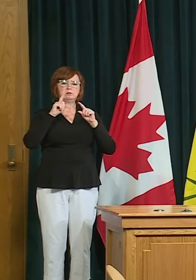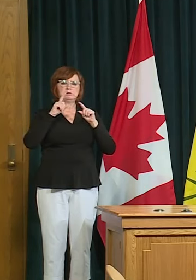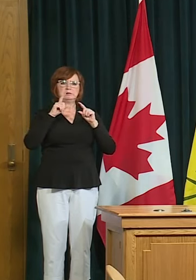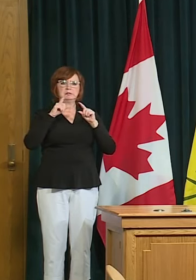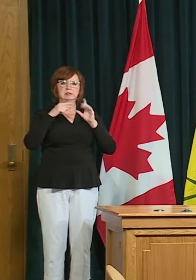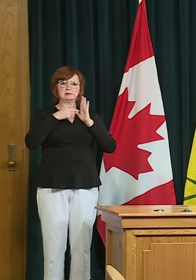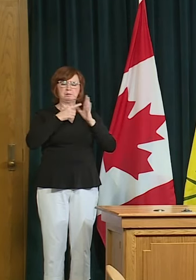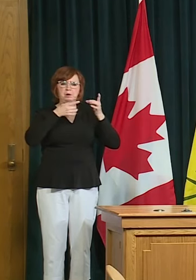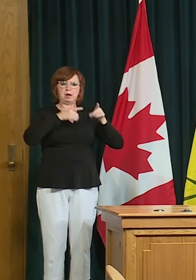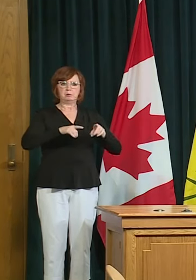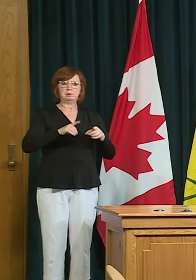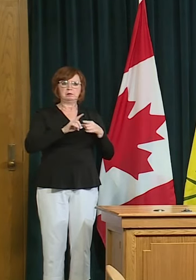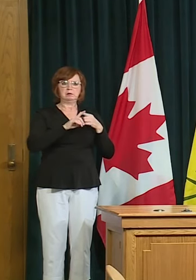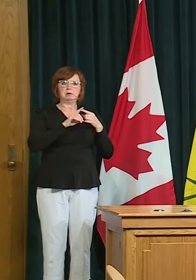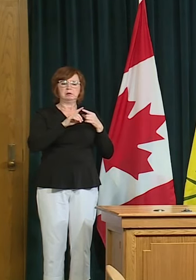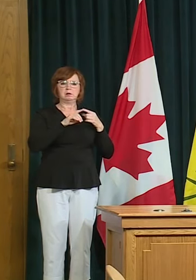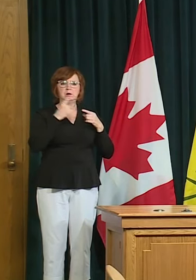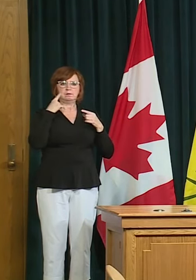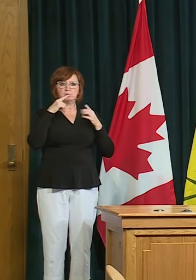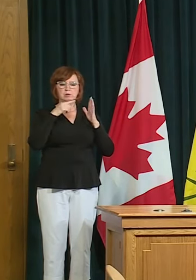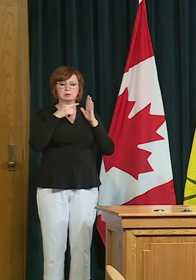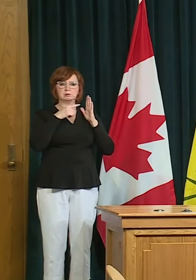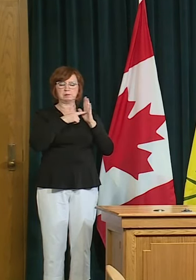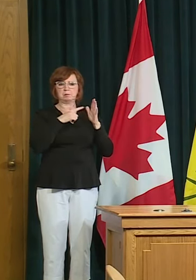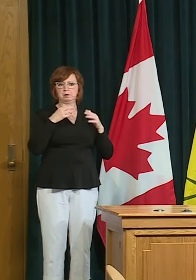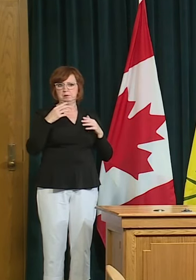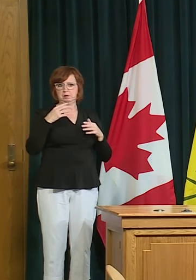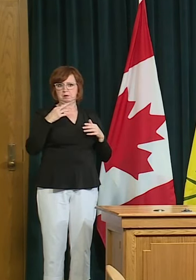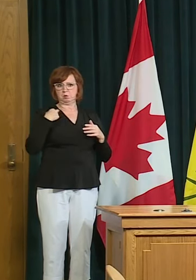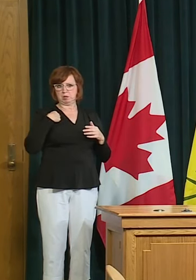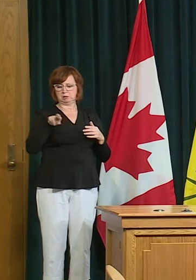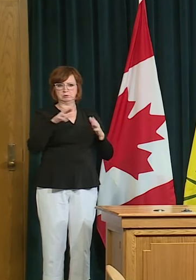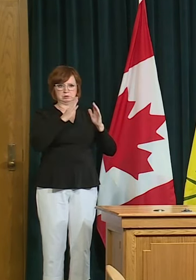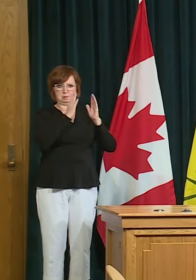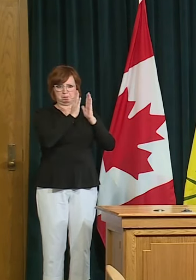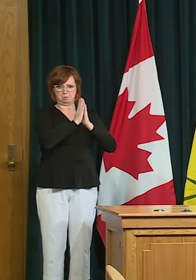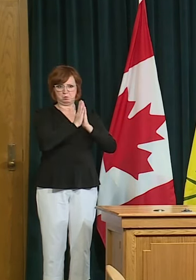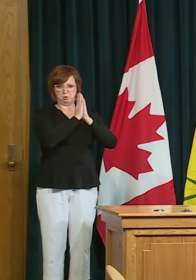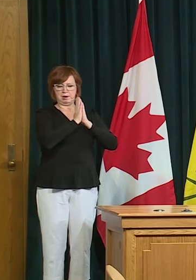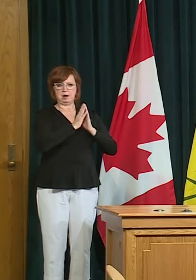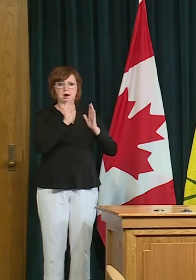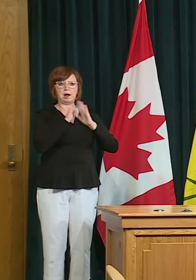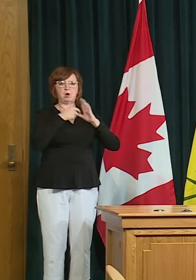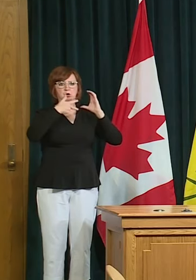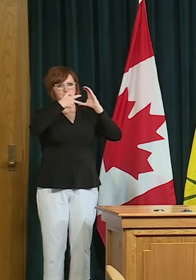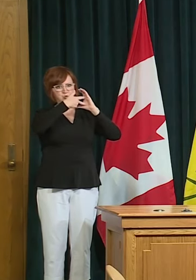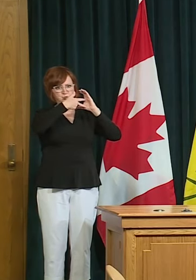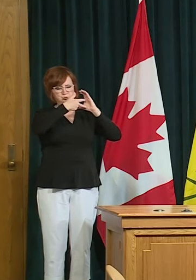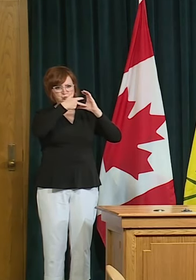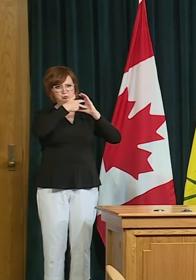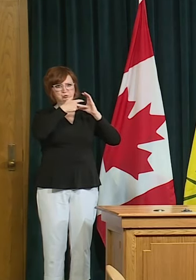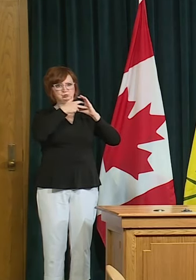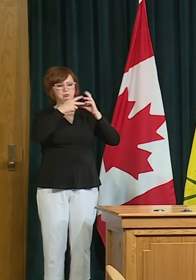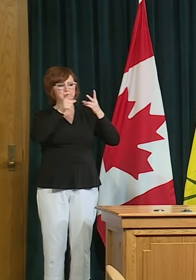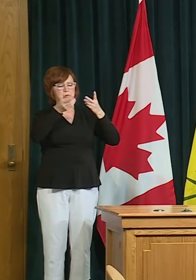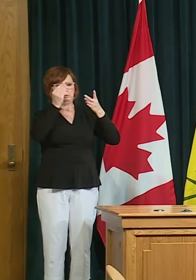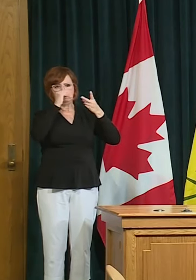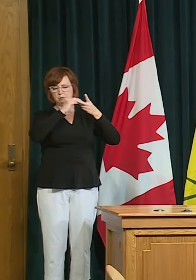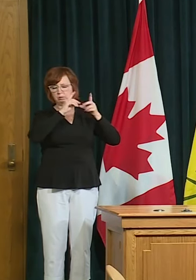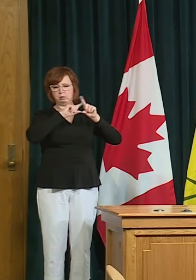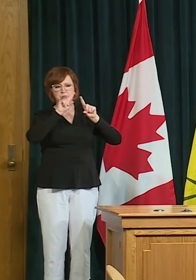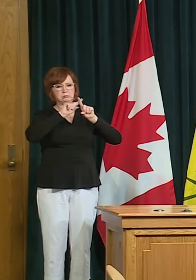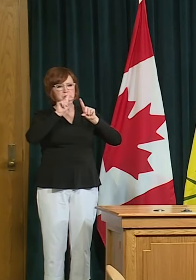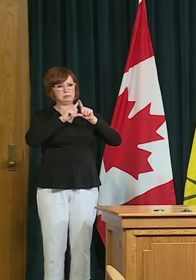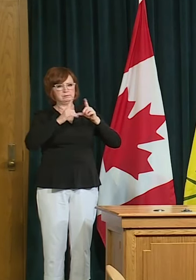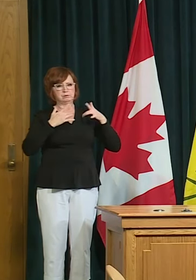some prayer services and other uh opportunities will increase will be allowed from next week many other events